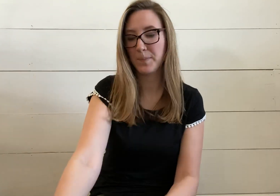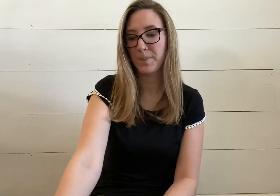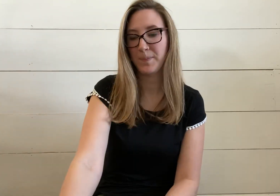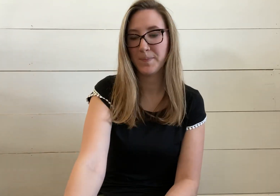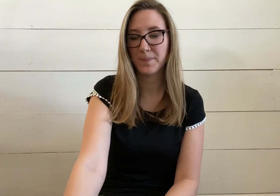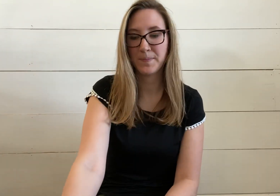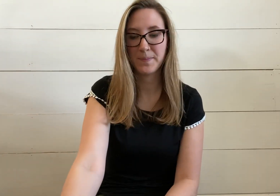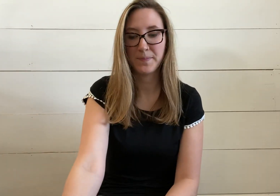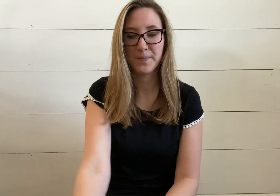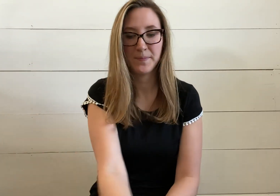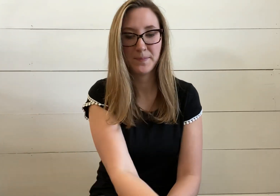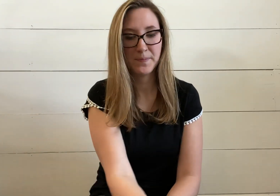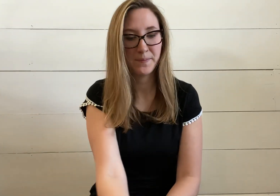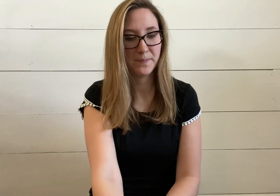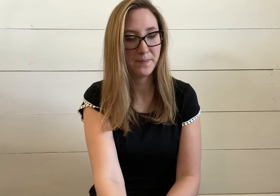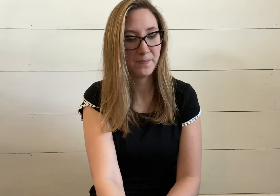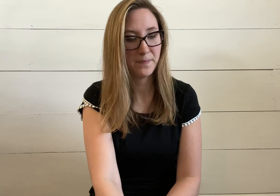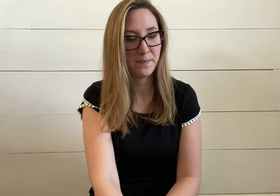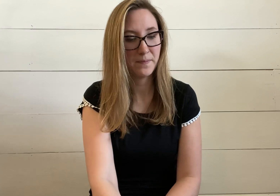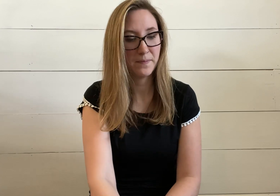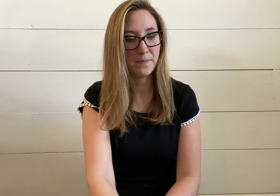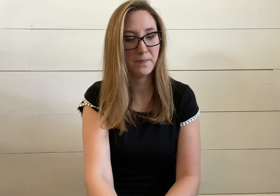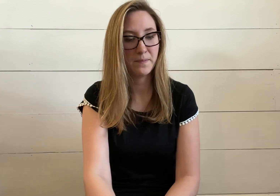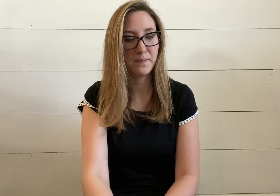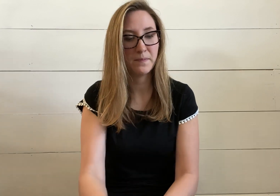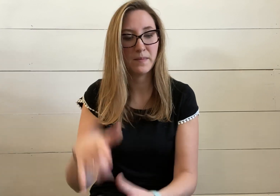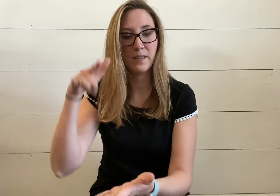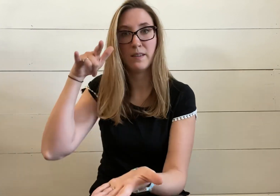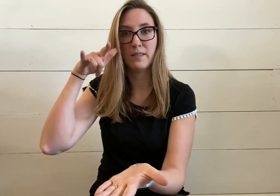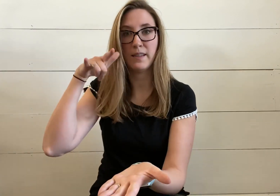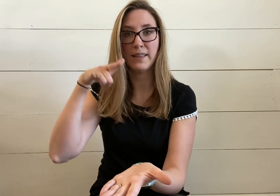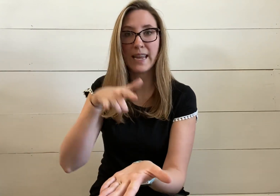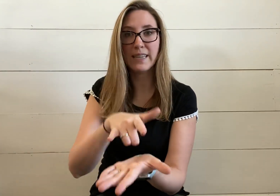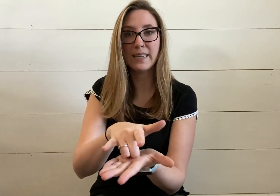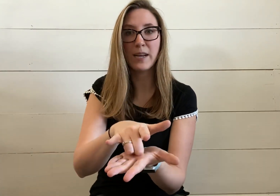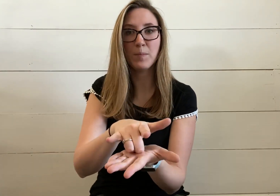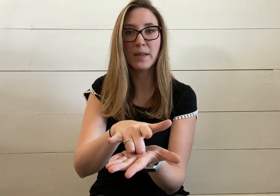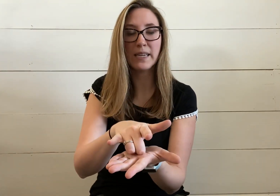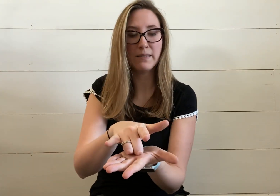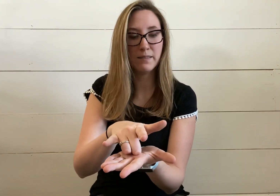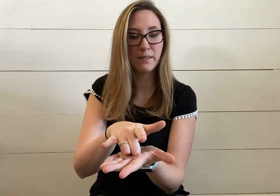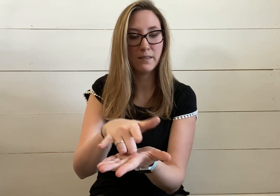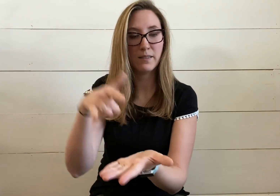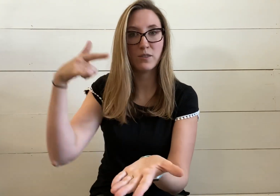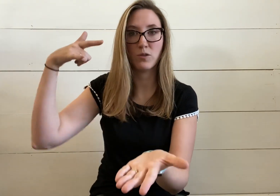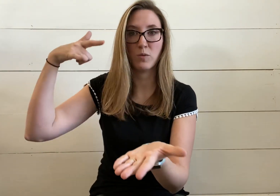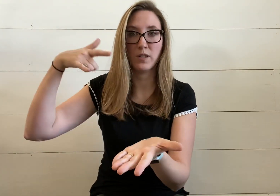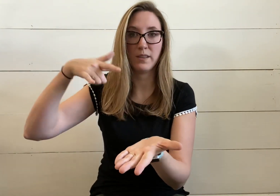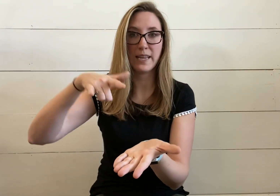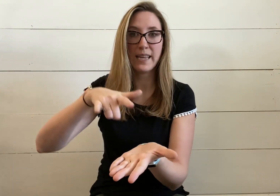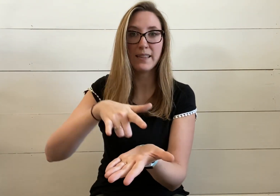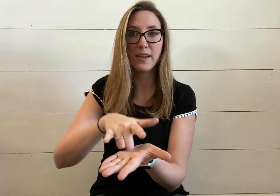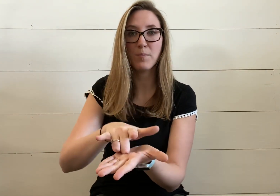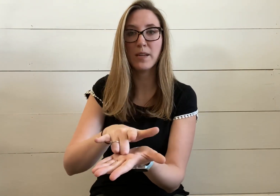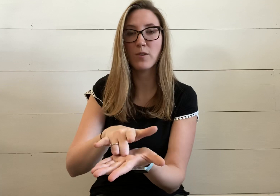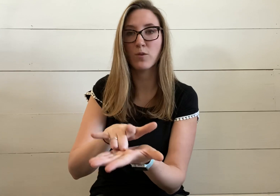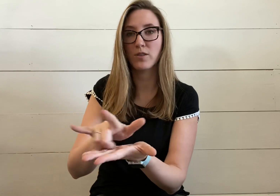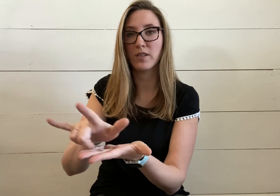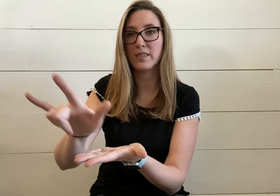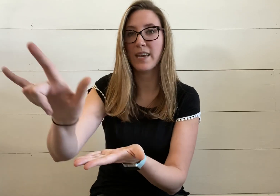to land an airplane, so we're going to land the airplane or it's going to take